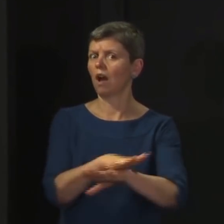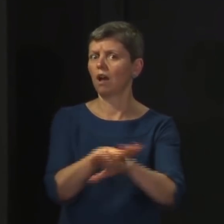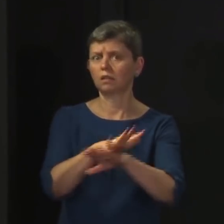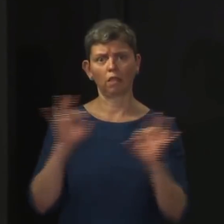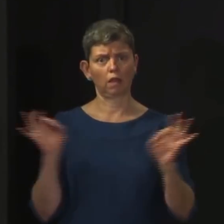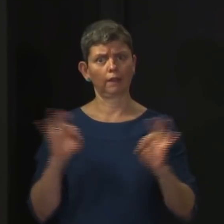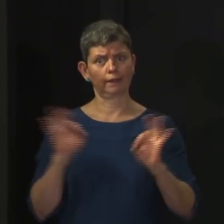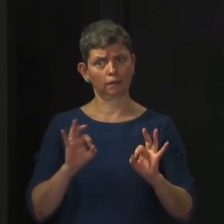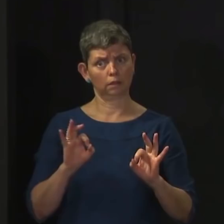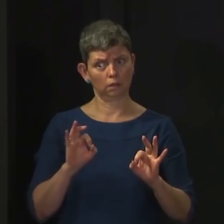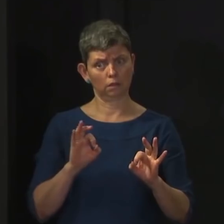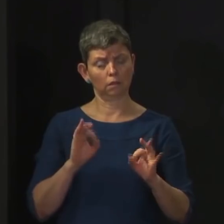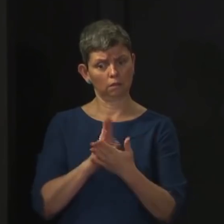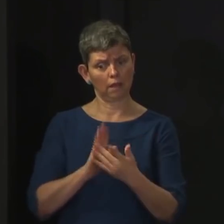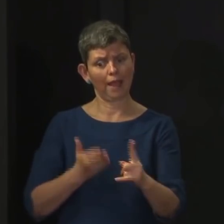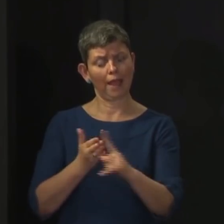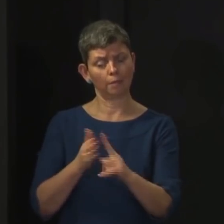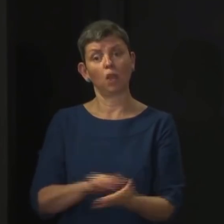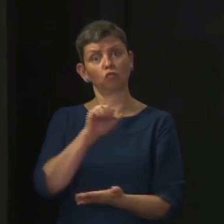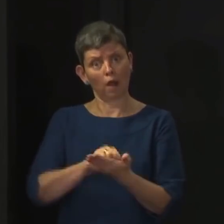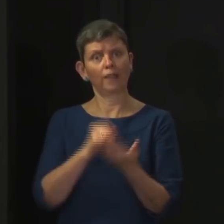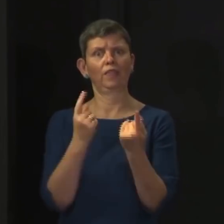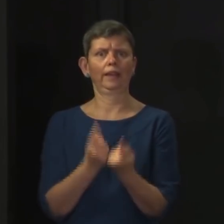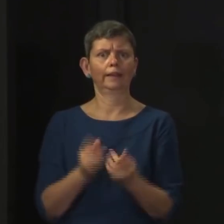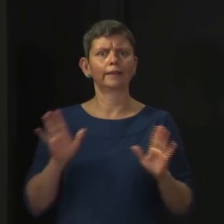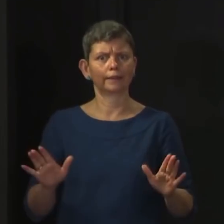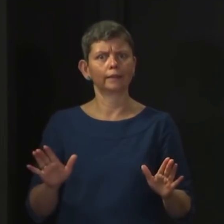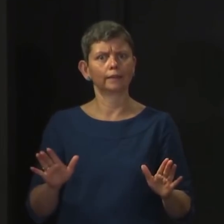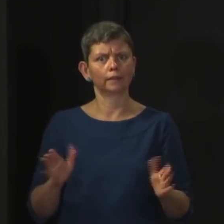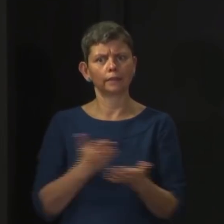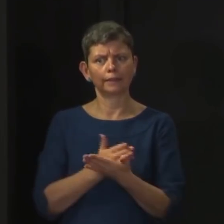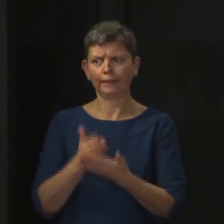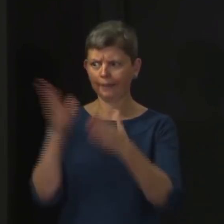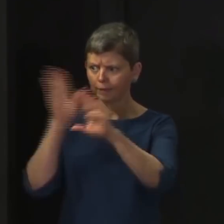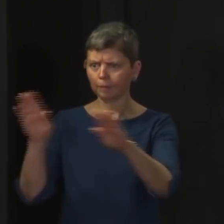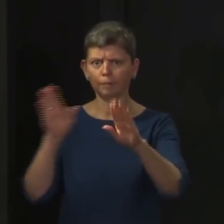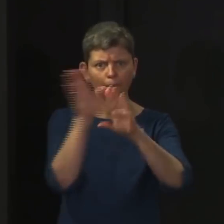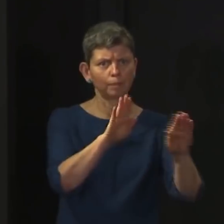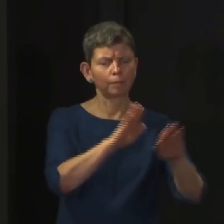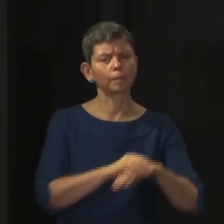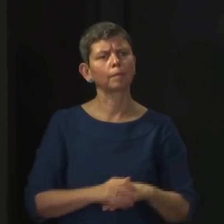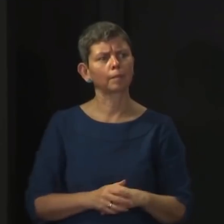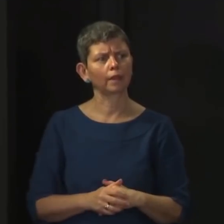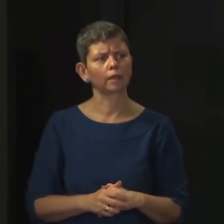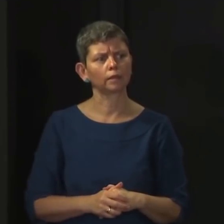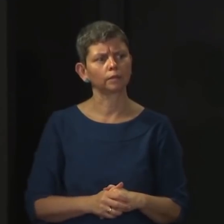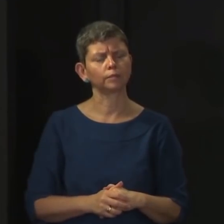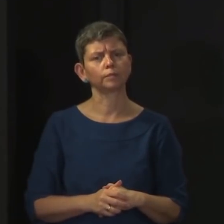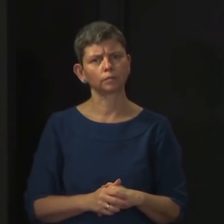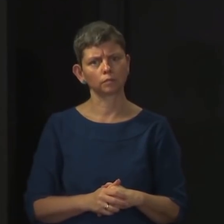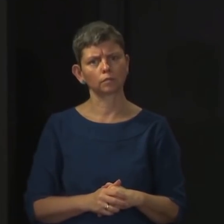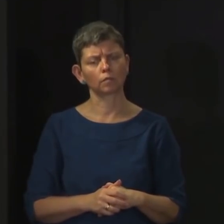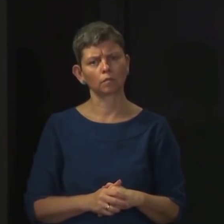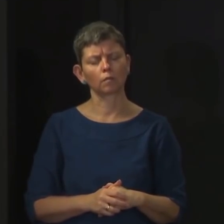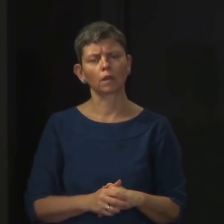to do the right thing, given the circumstances we're dealing with. And I'm not going to get involved in political statements